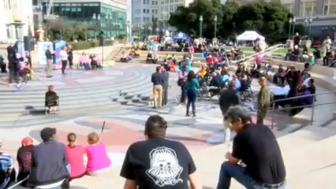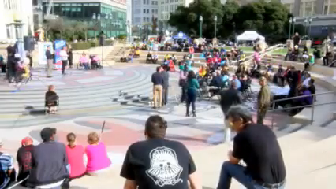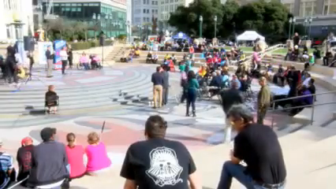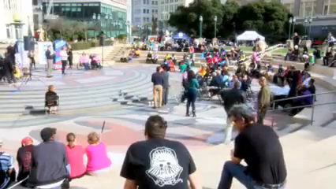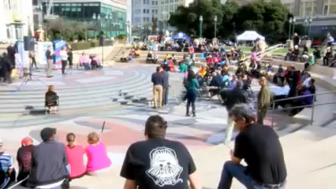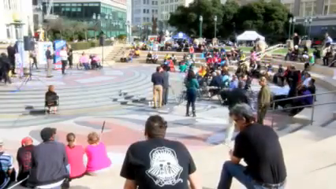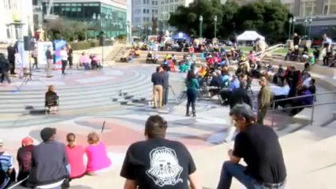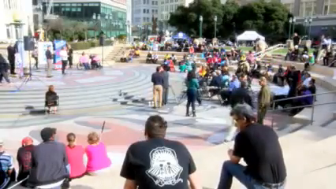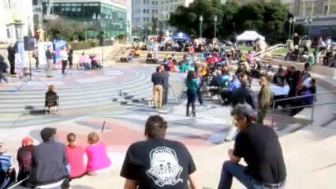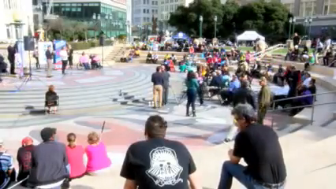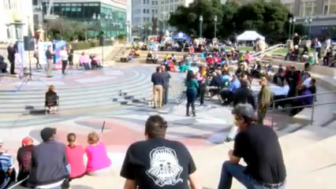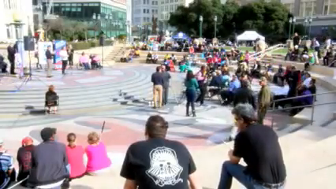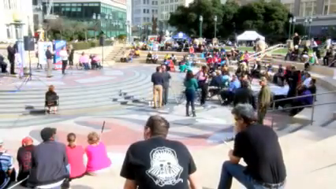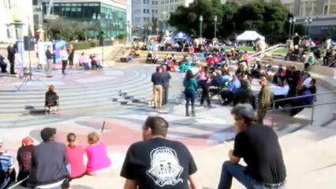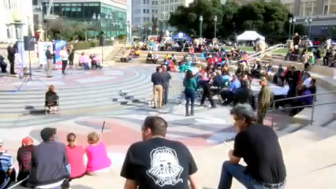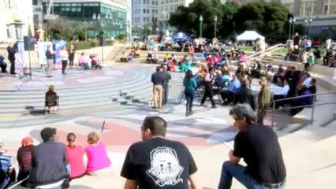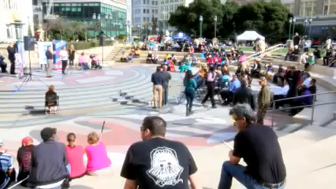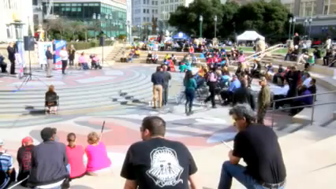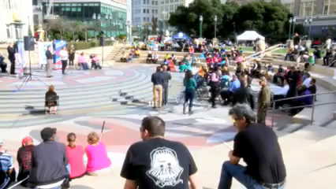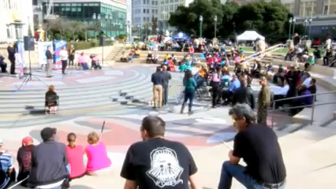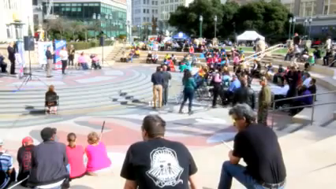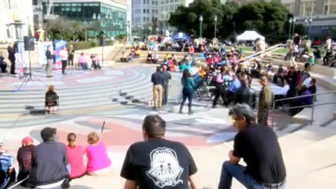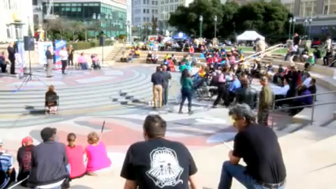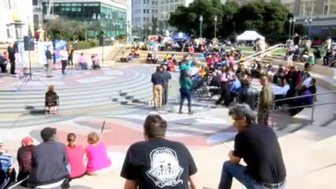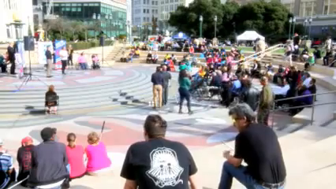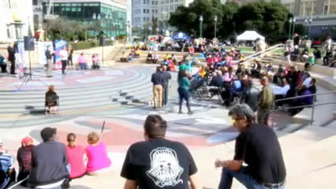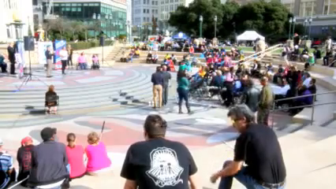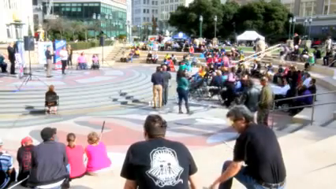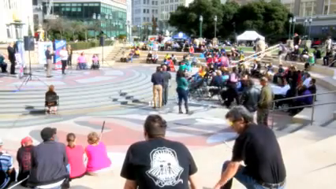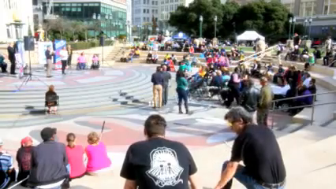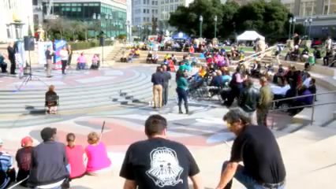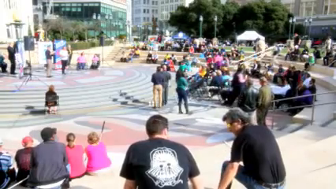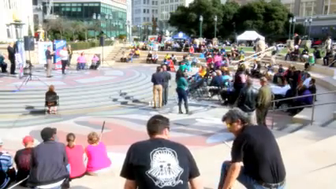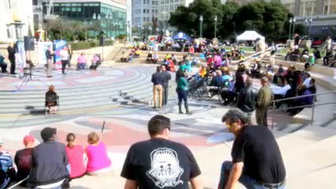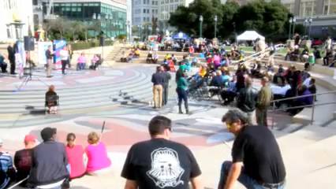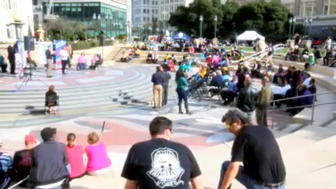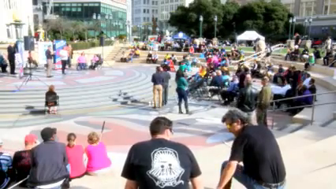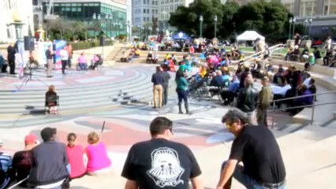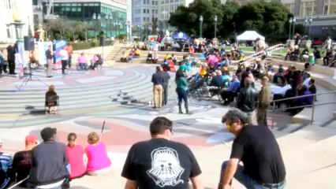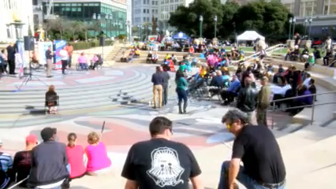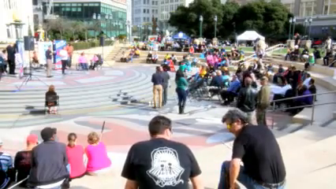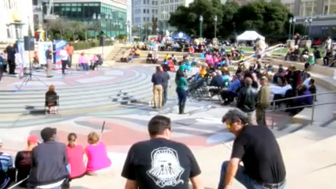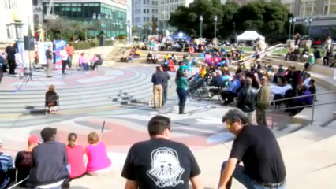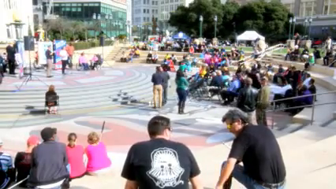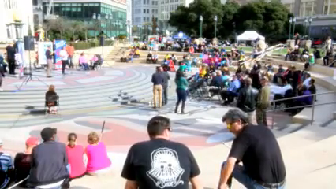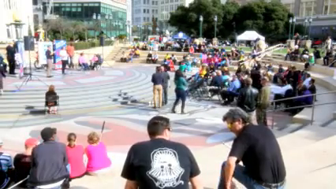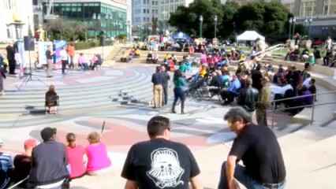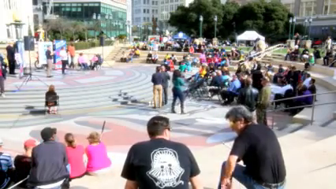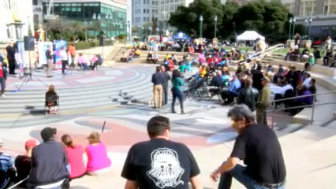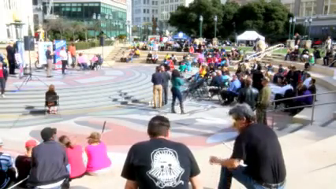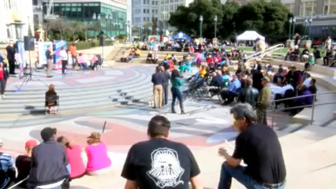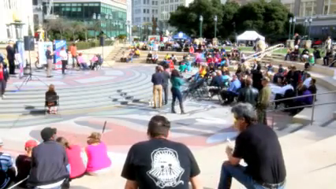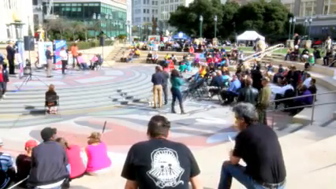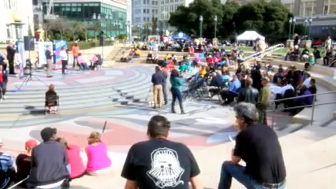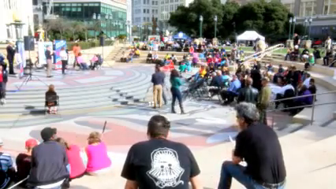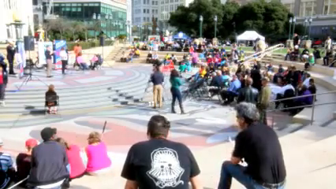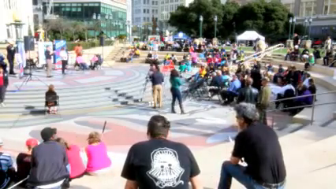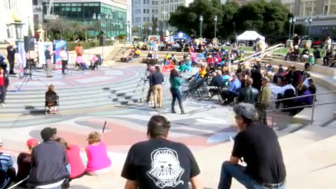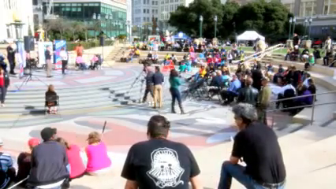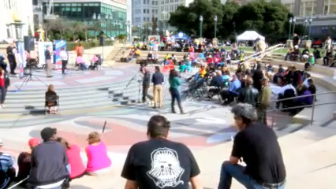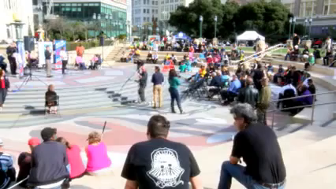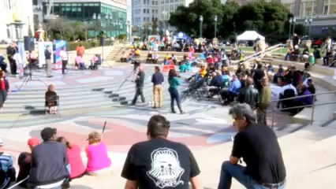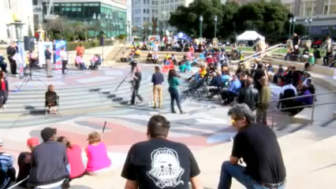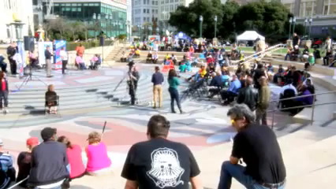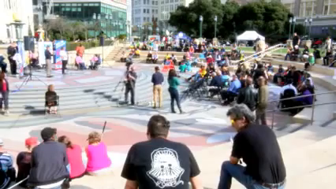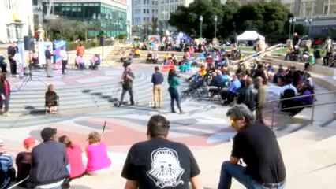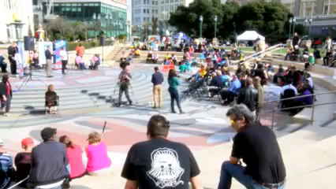the world. So you are amongst 20 million people today that is going to participate in the drop, lock, cover, and